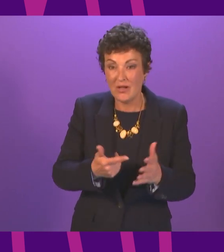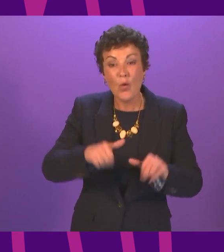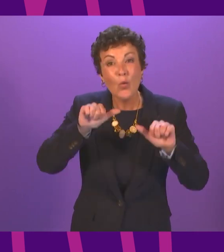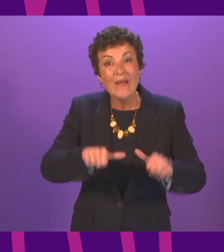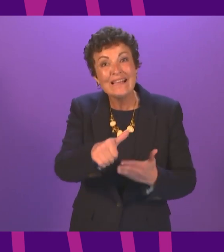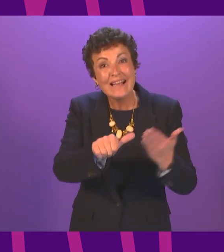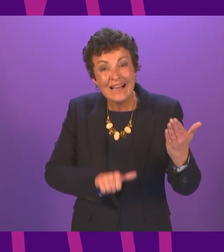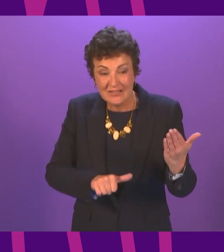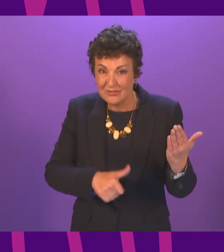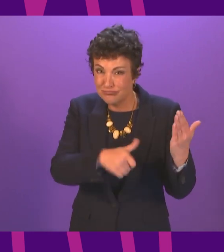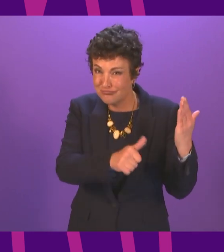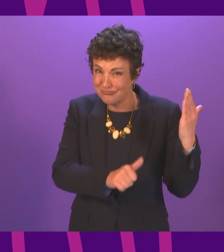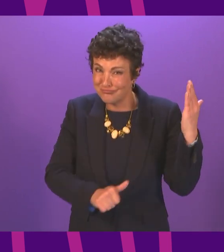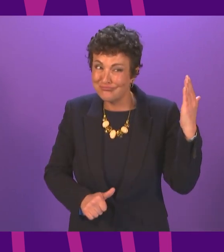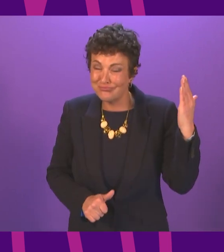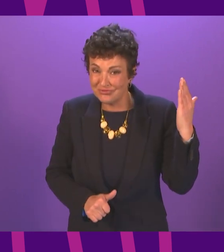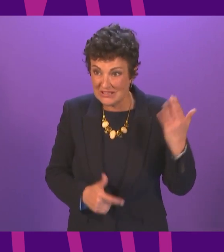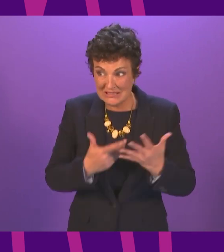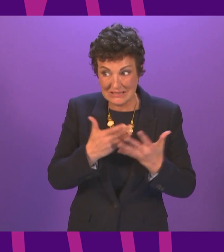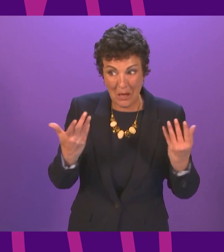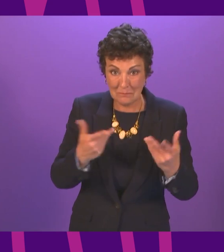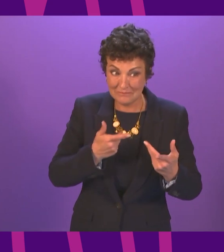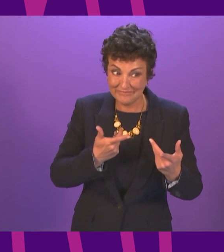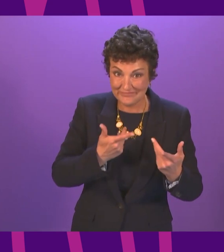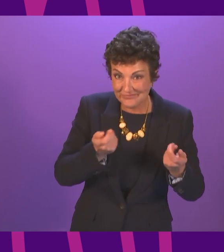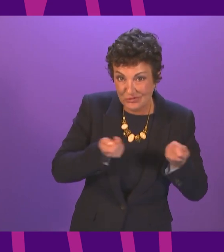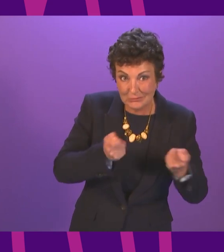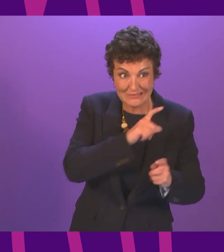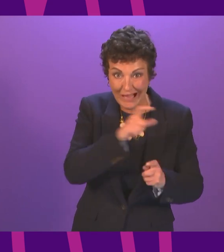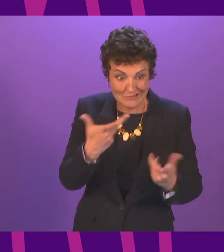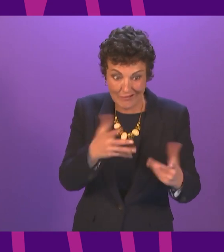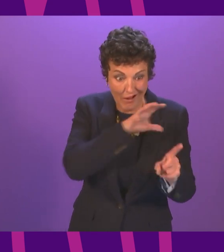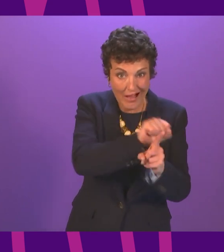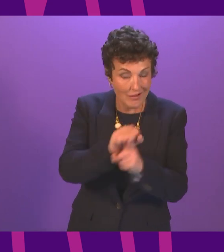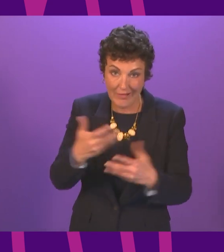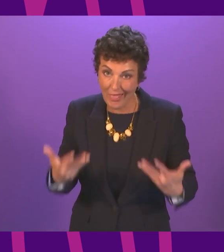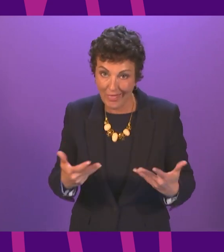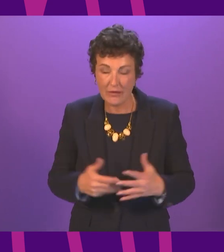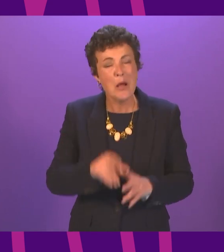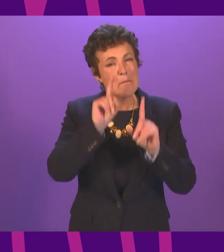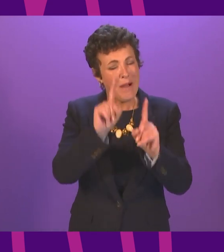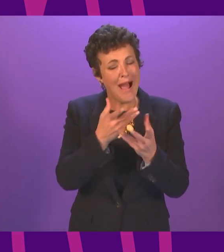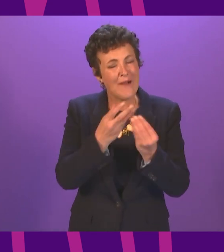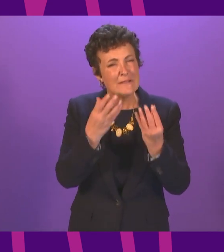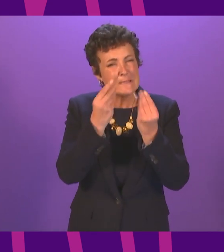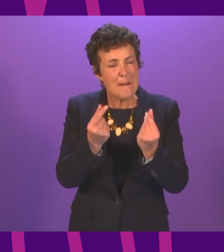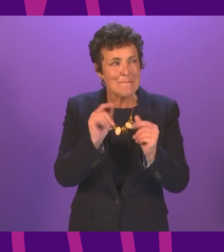undiagnosed treatments. There is also a huge and largely hidden story about the social impacts of Covid-19